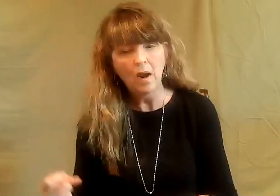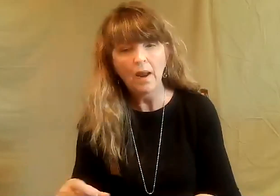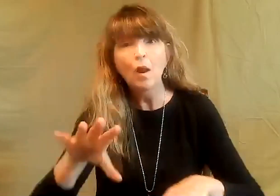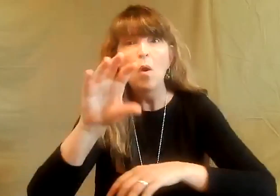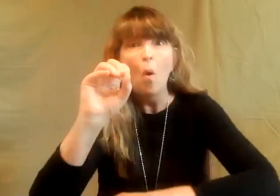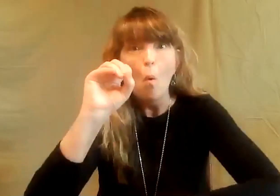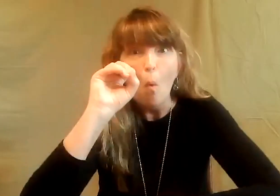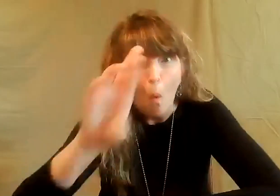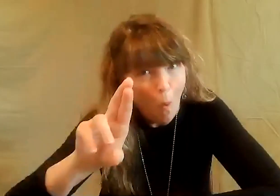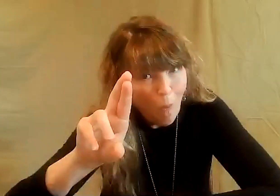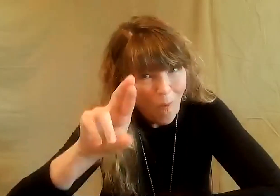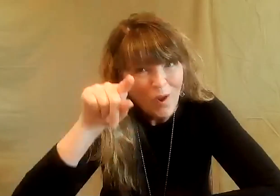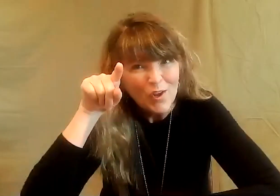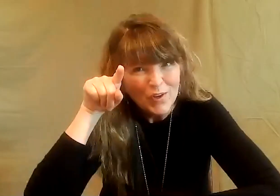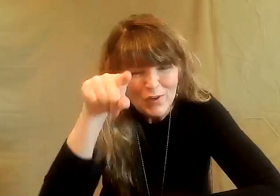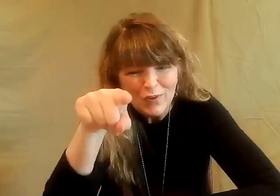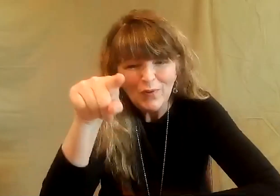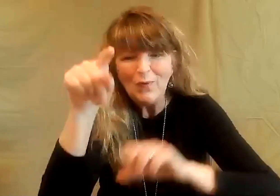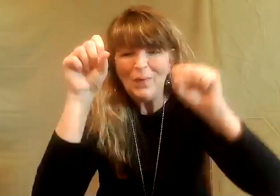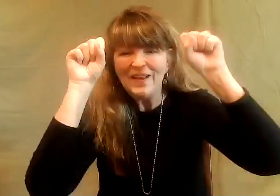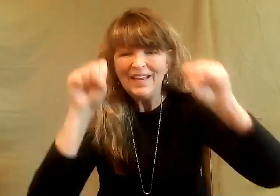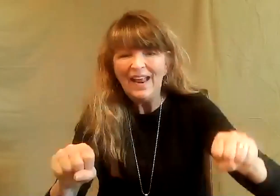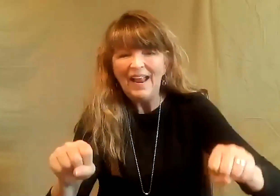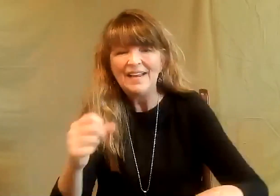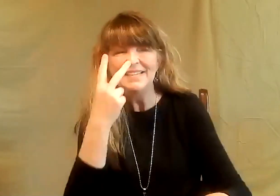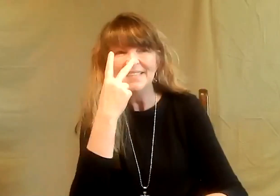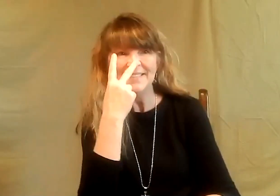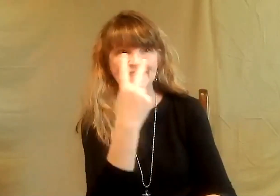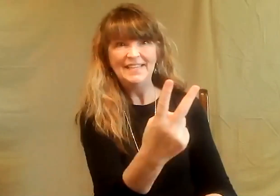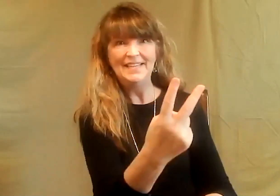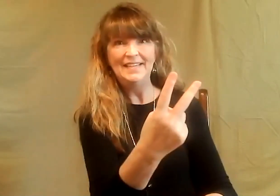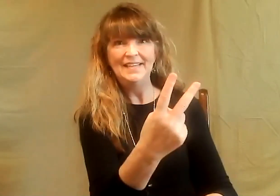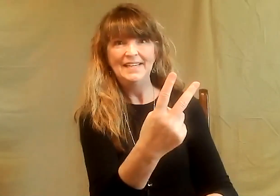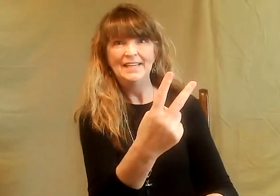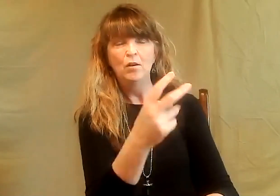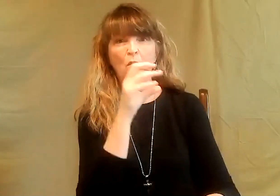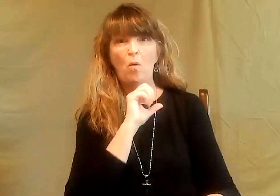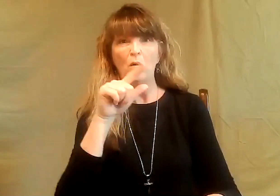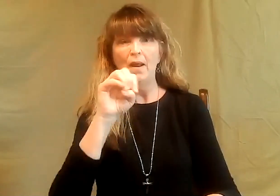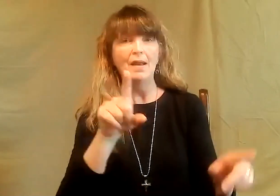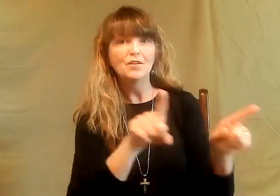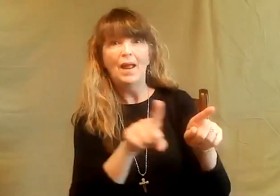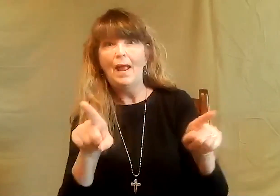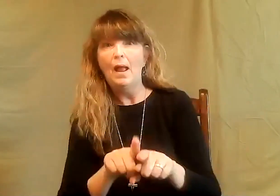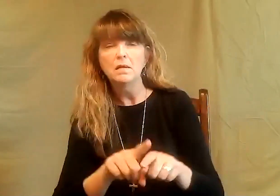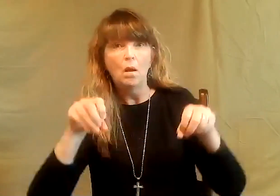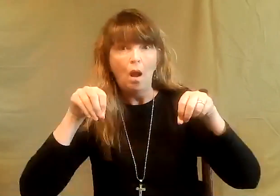I'm bored. I'm dry. Or you can also take the view that old